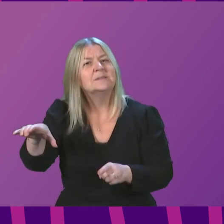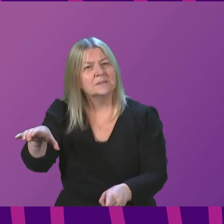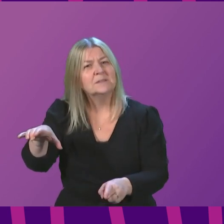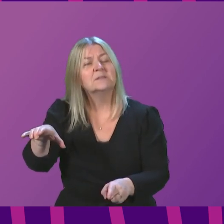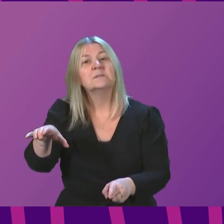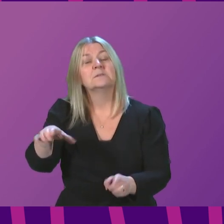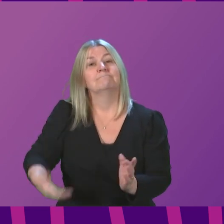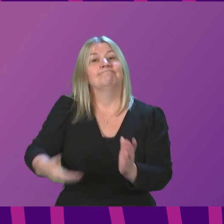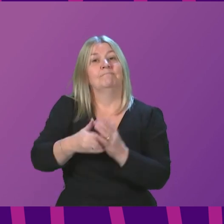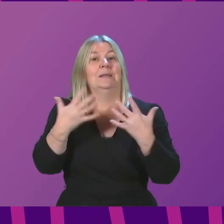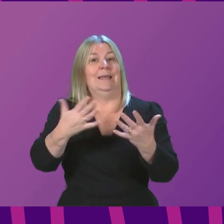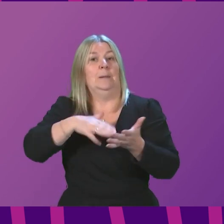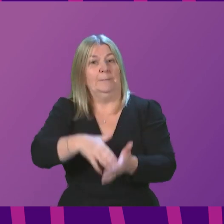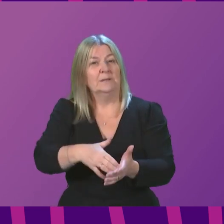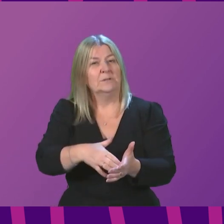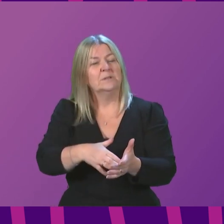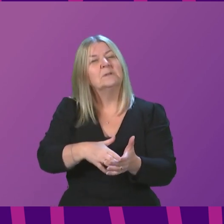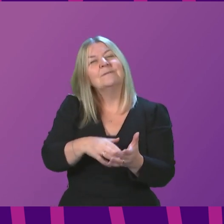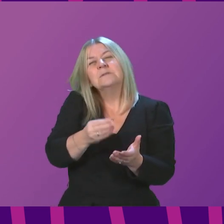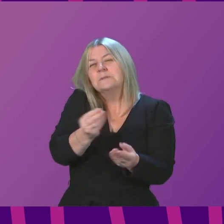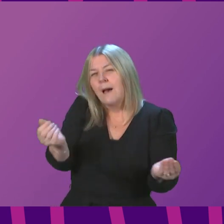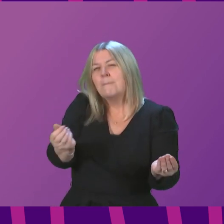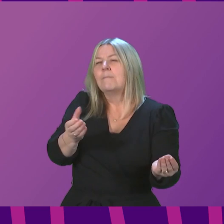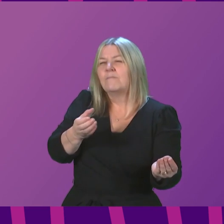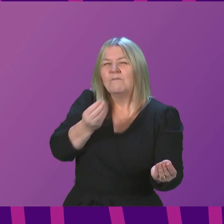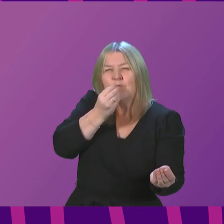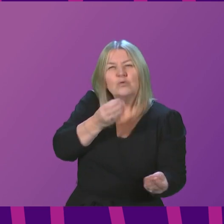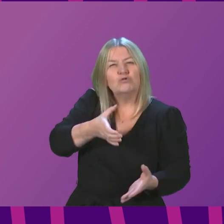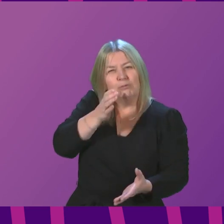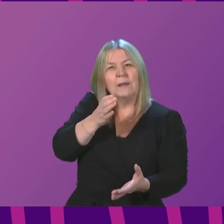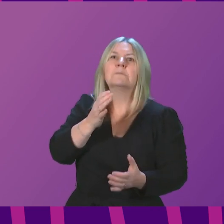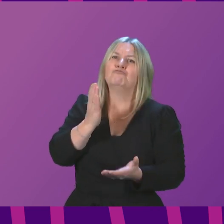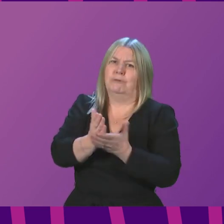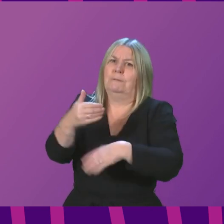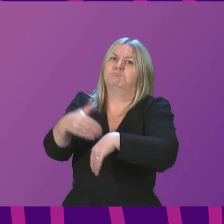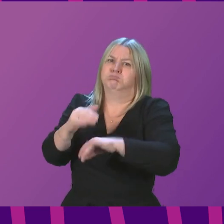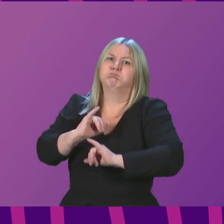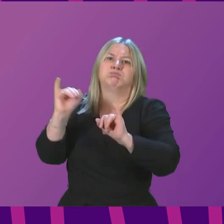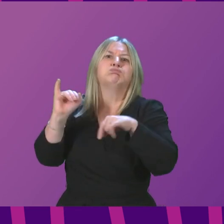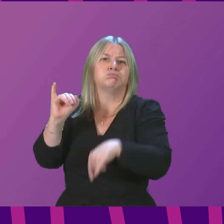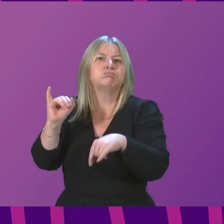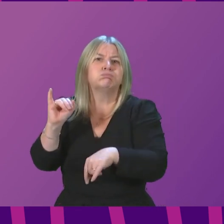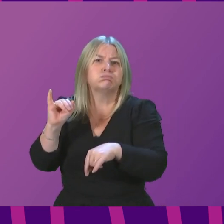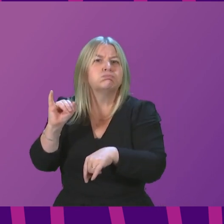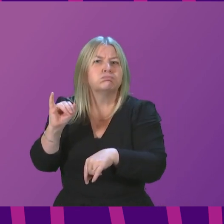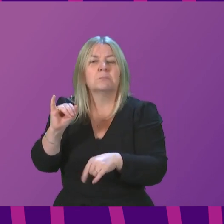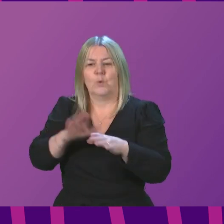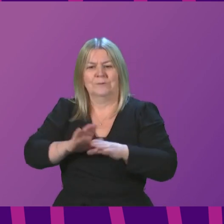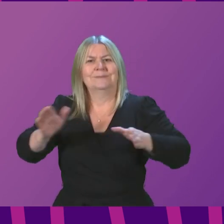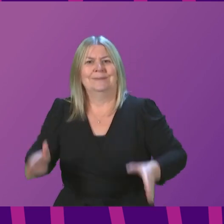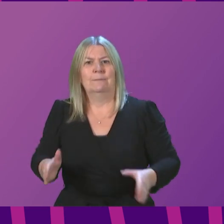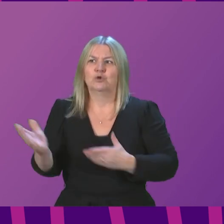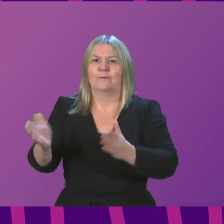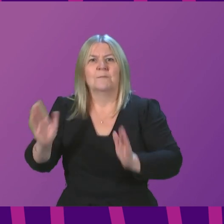with an additional £10 million for those parts of the hospitality industry most severely impacted by the requirement for table service.